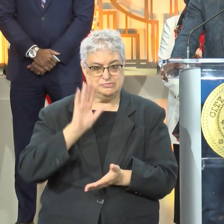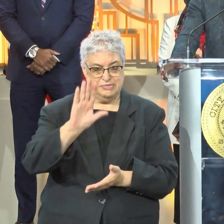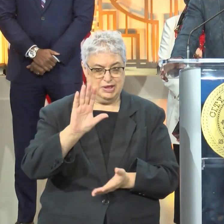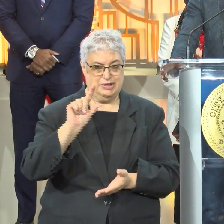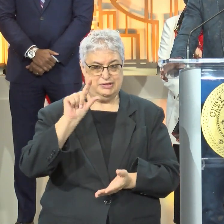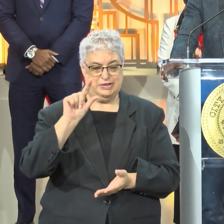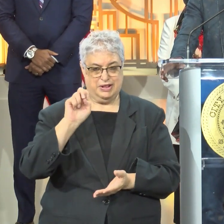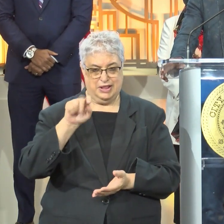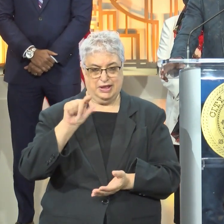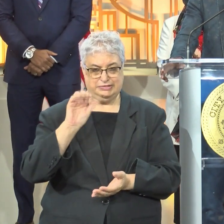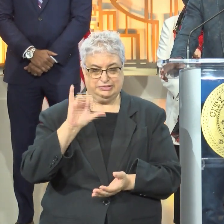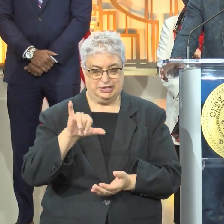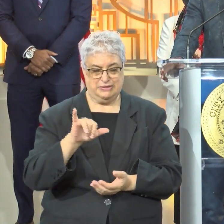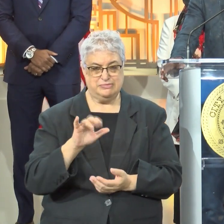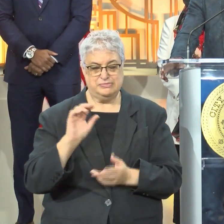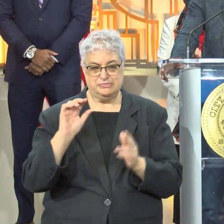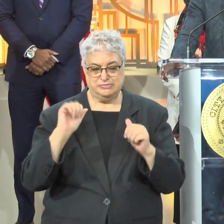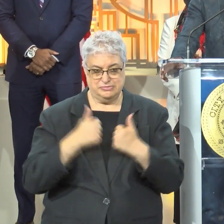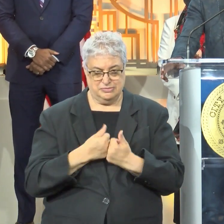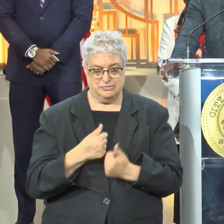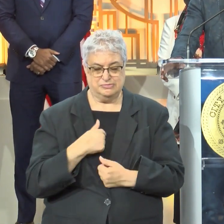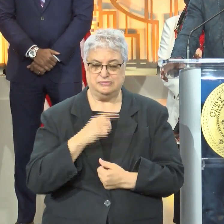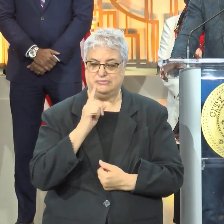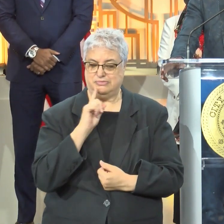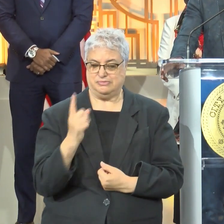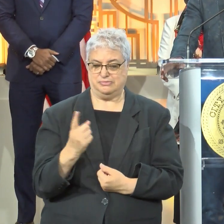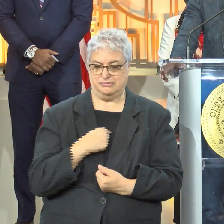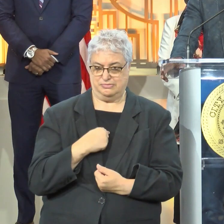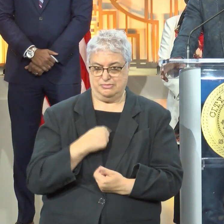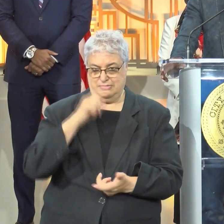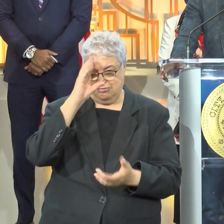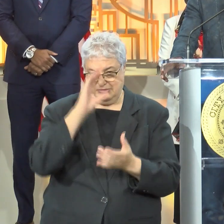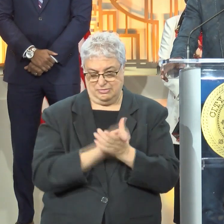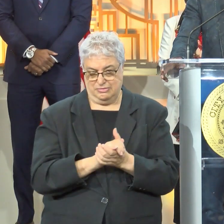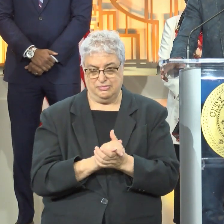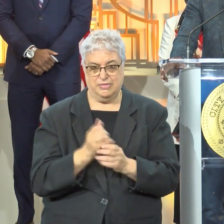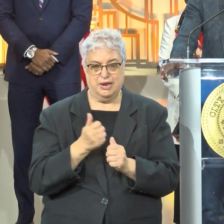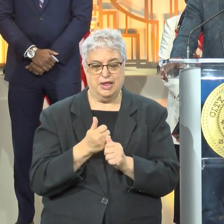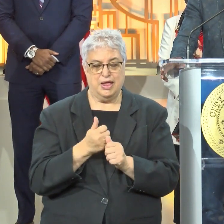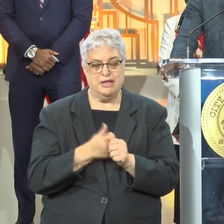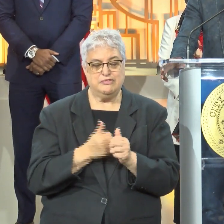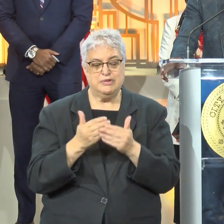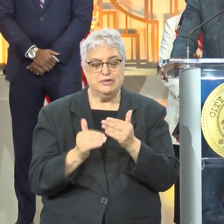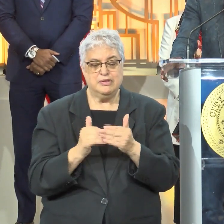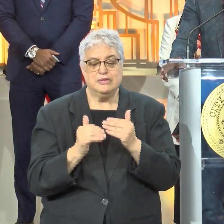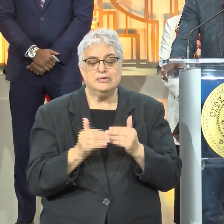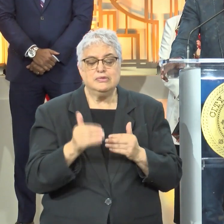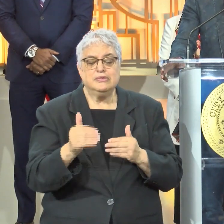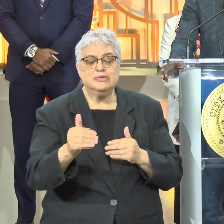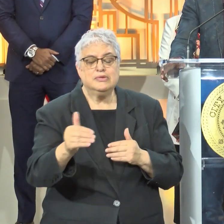legacy for not only challenging me but charging me and believing that every coming generation would be